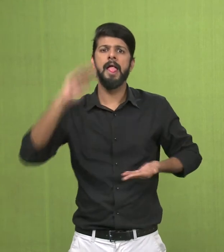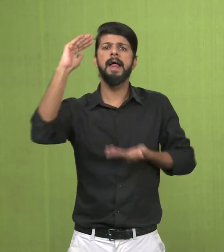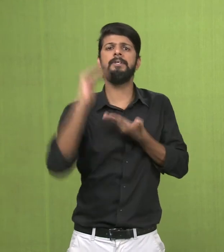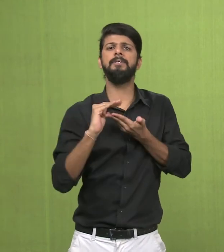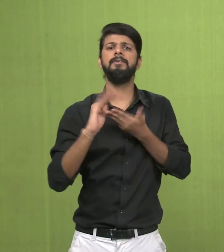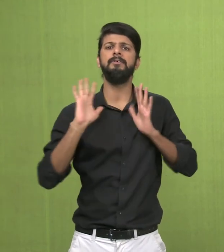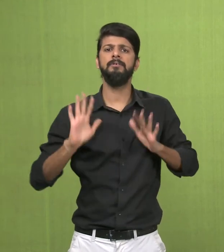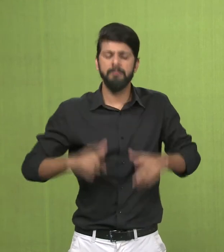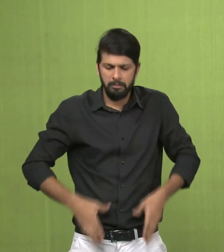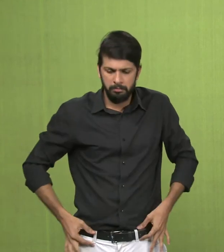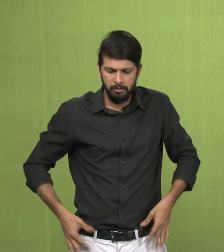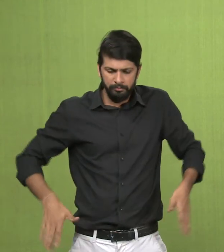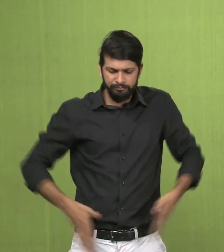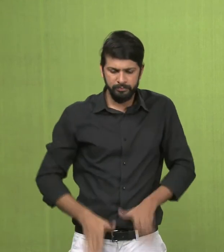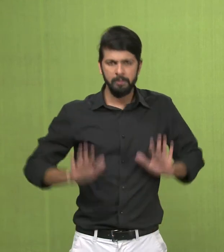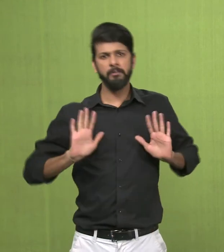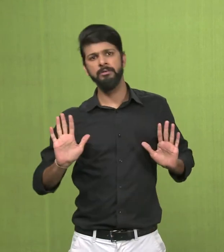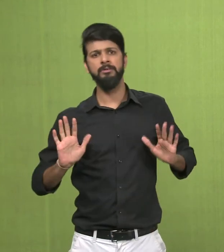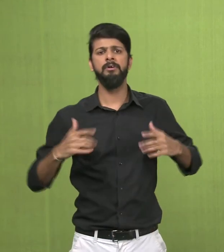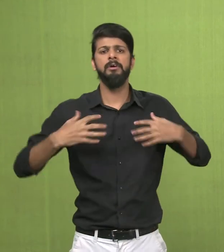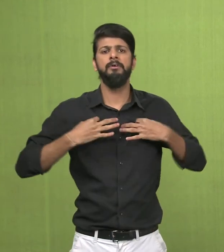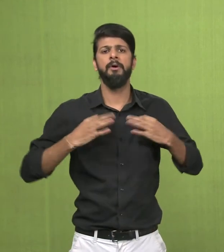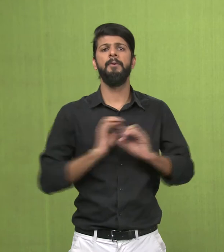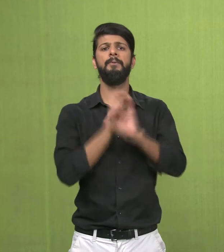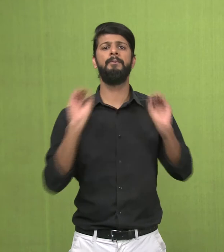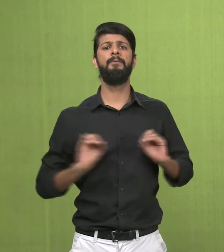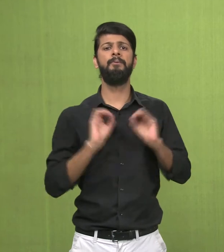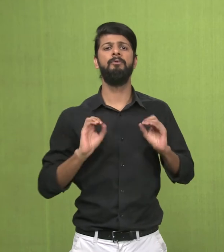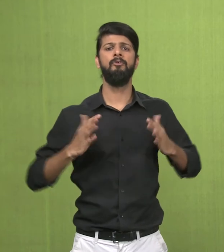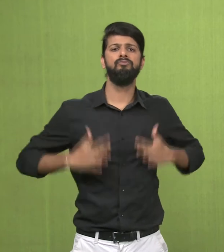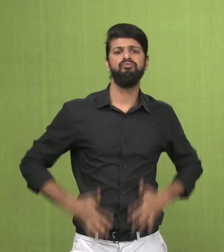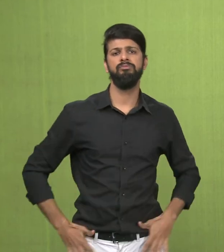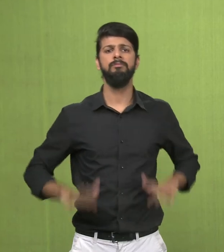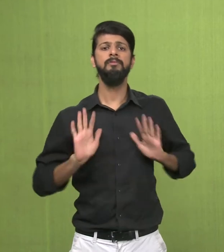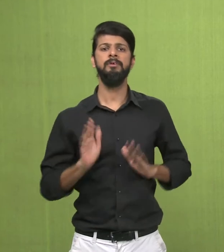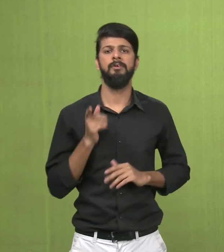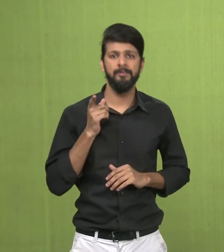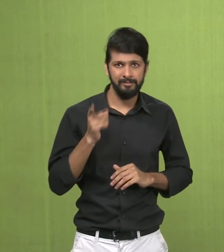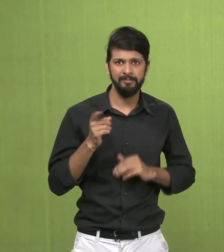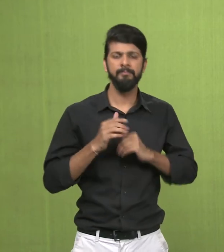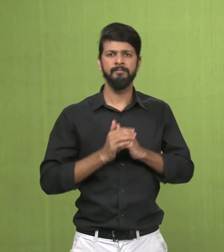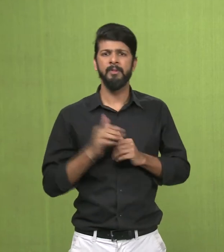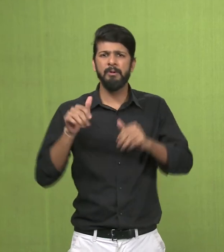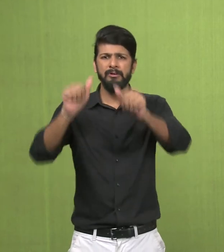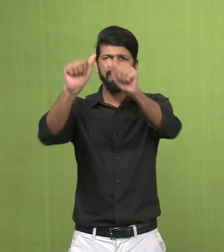voluptuous female figures and